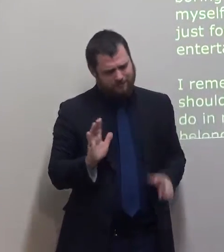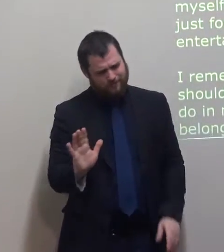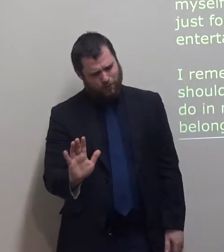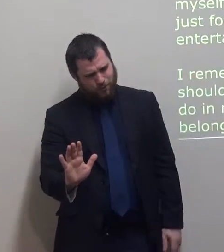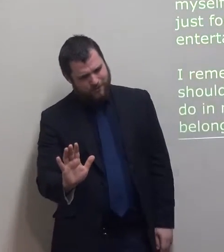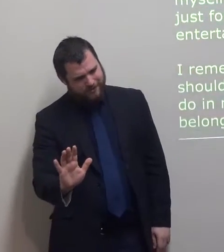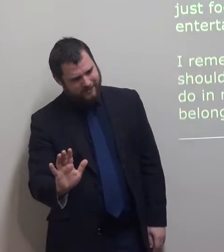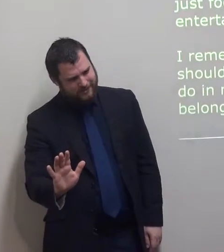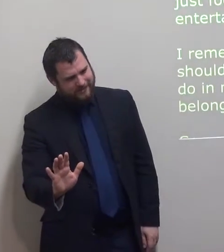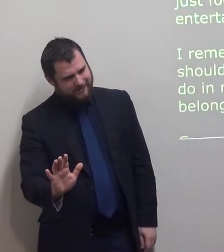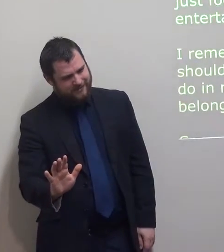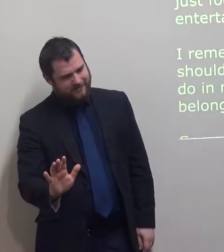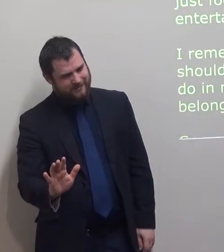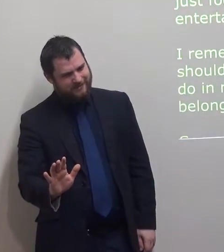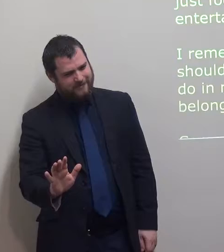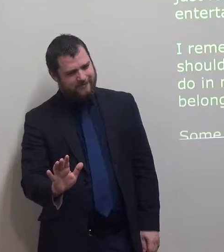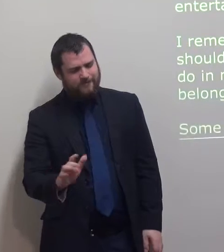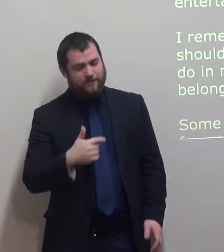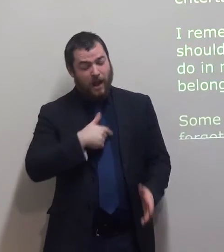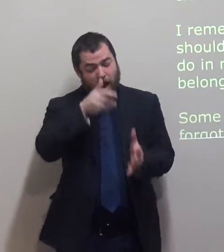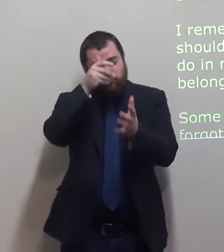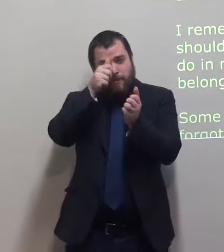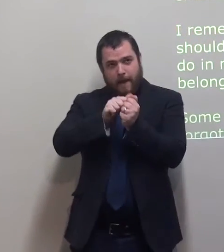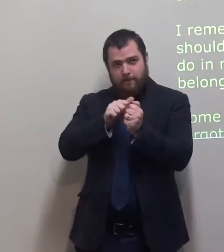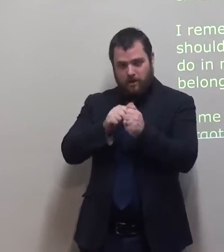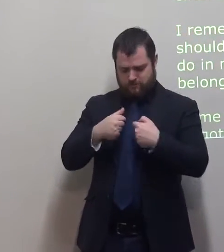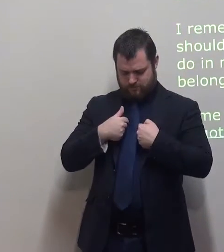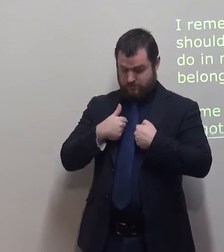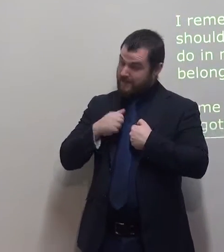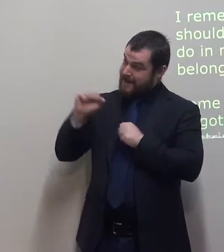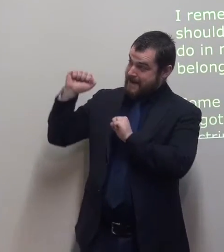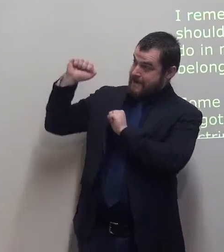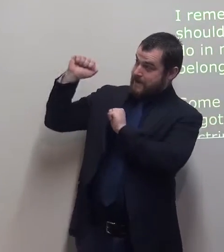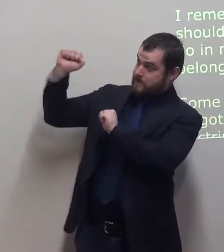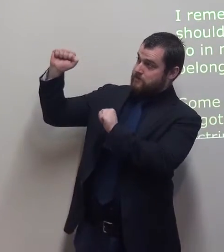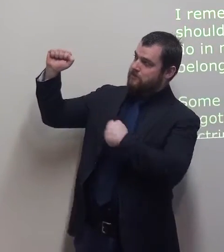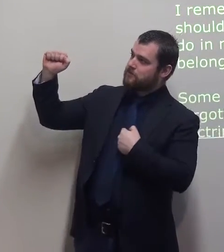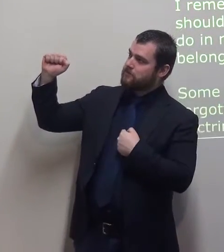I remember I belong to God. I should serve him first.